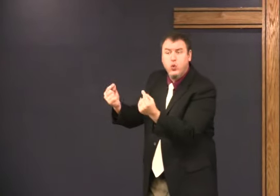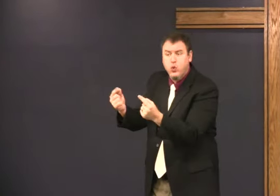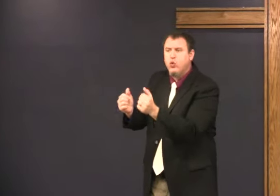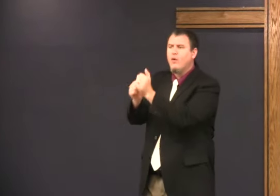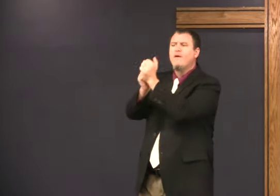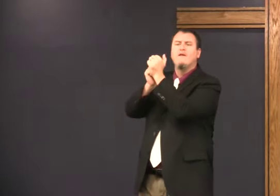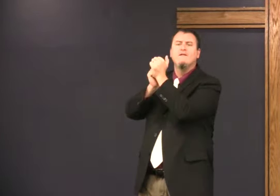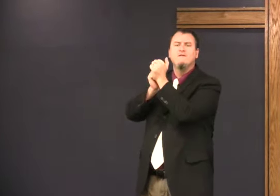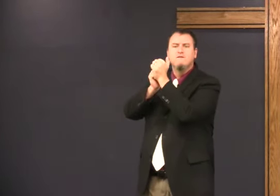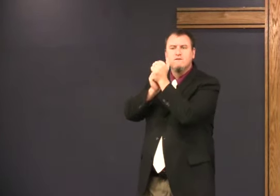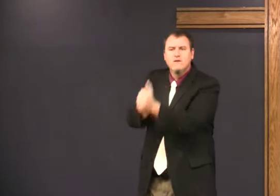their way.